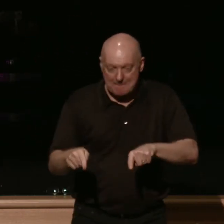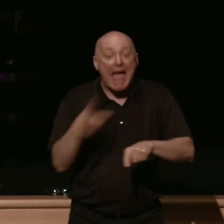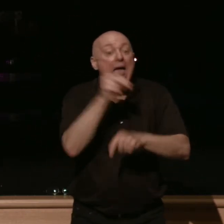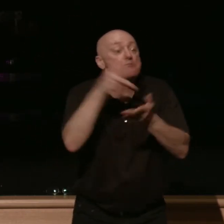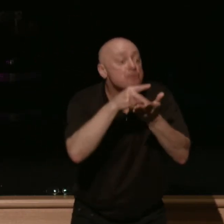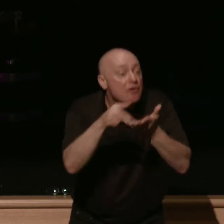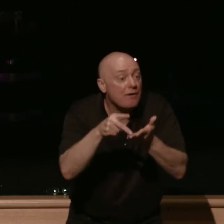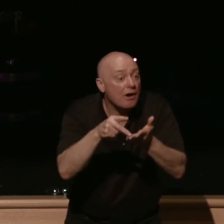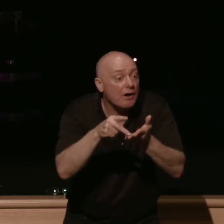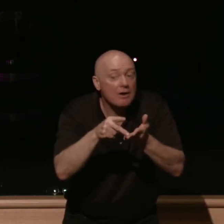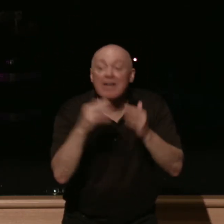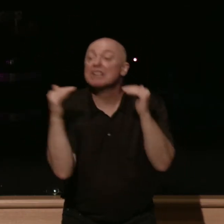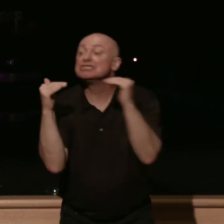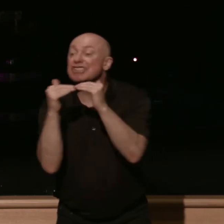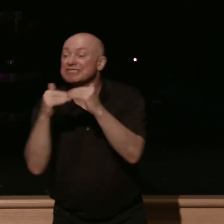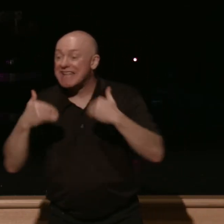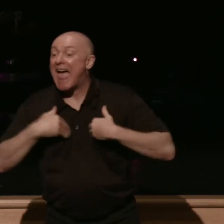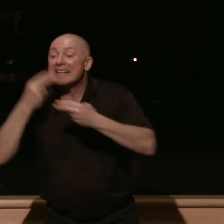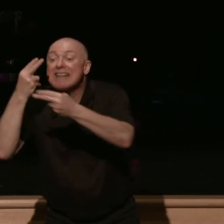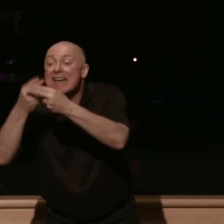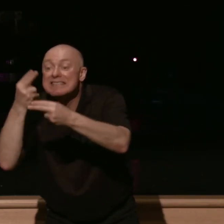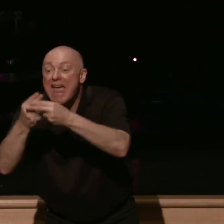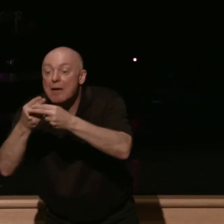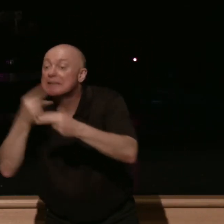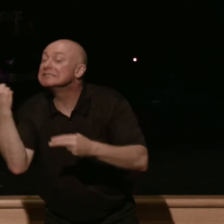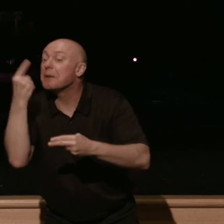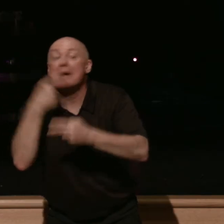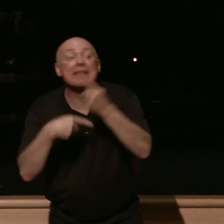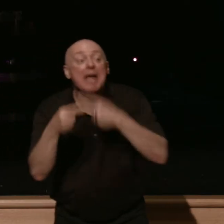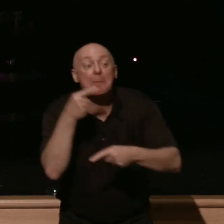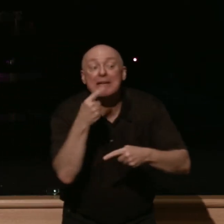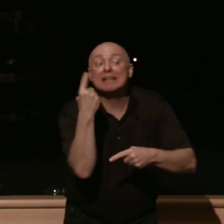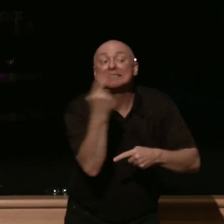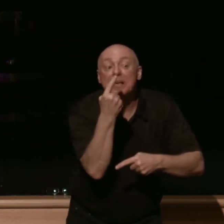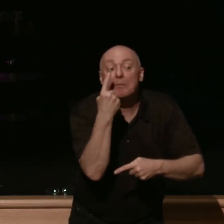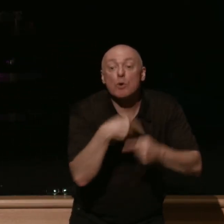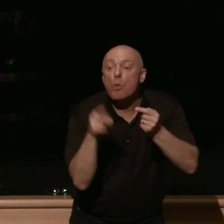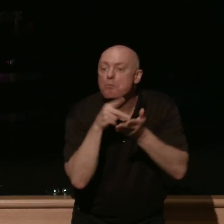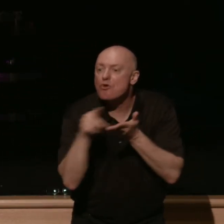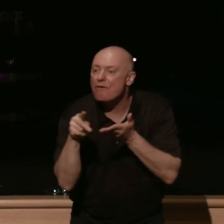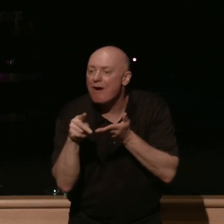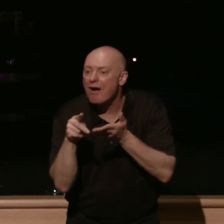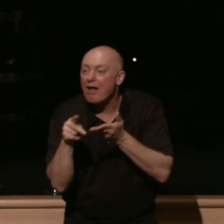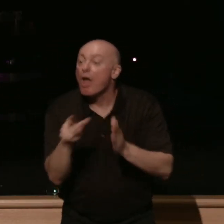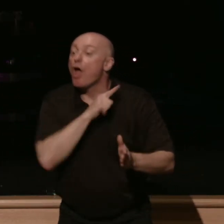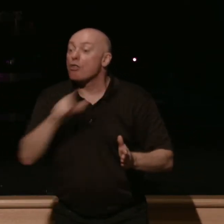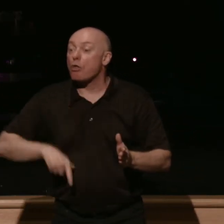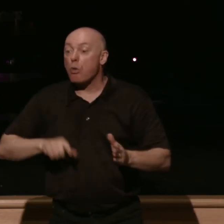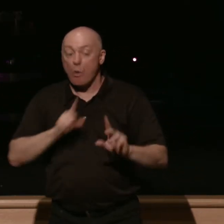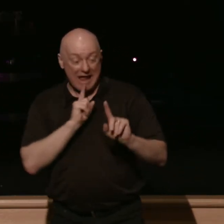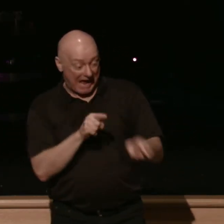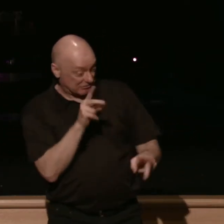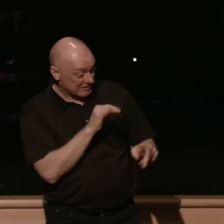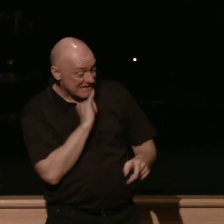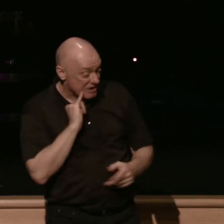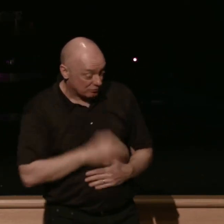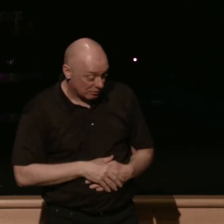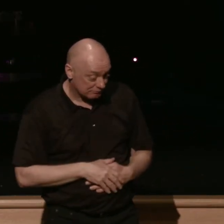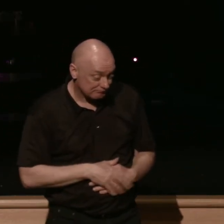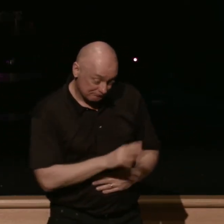has a name and he's coming and he's going to purify the lord answers the people by declaring in